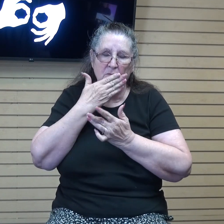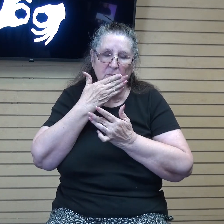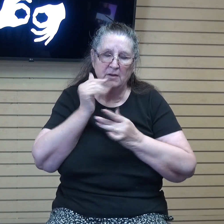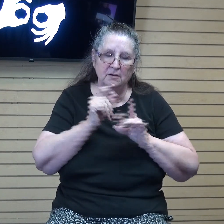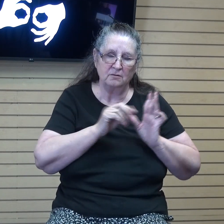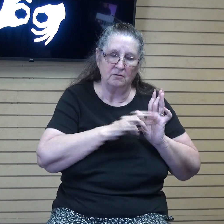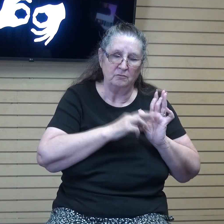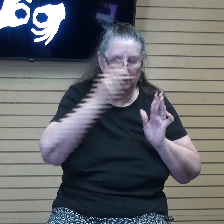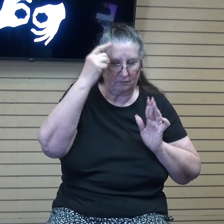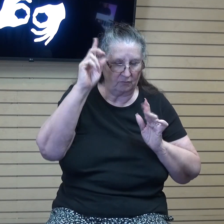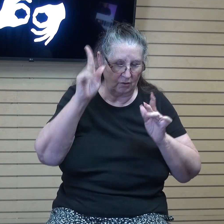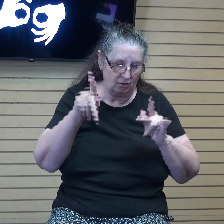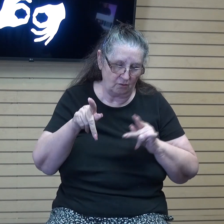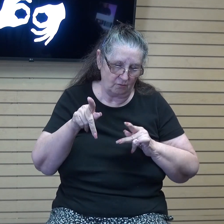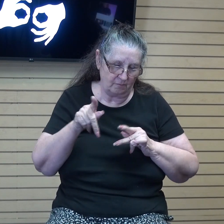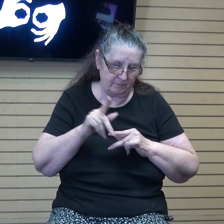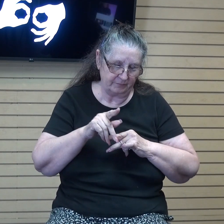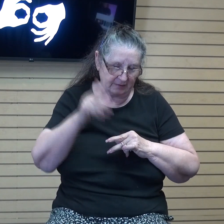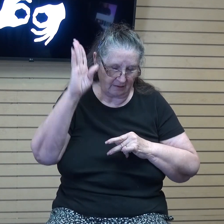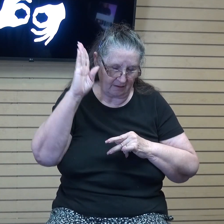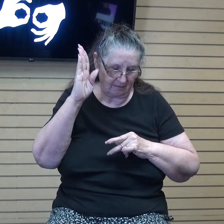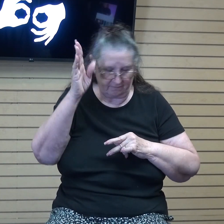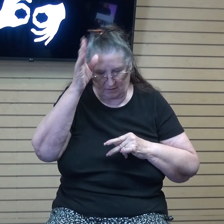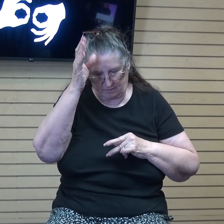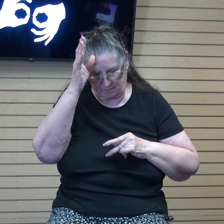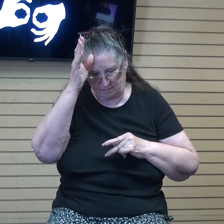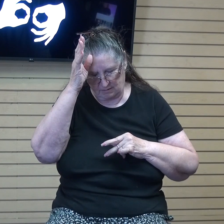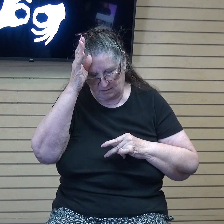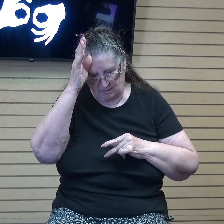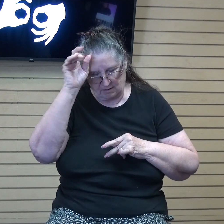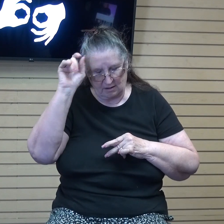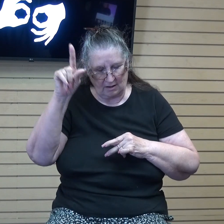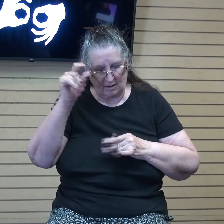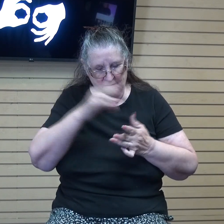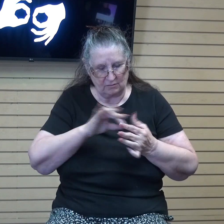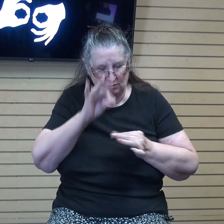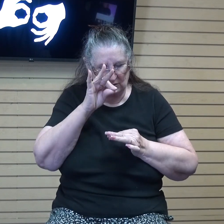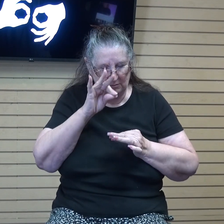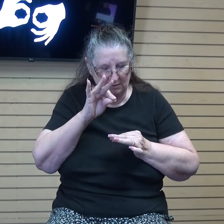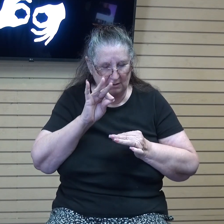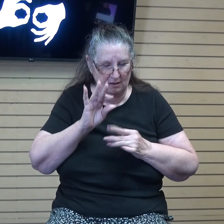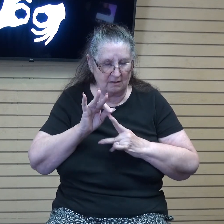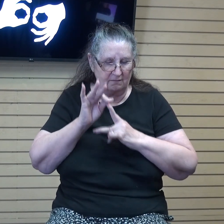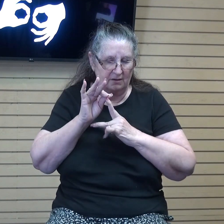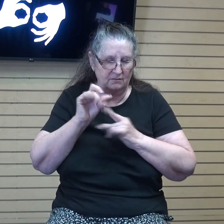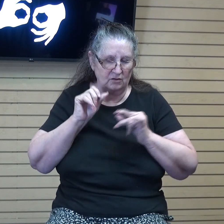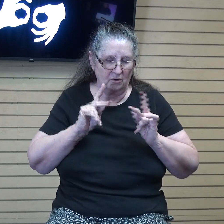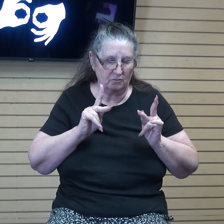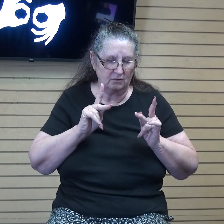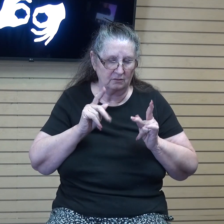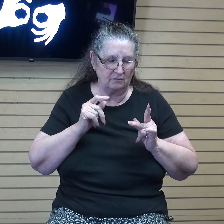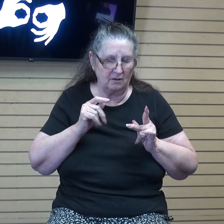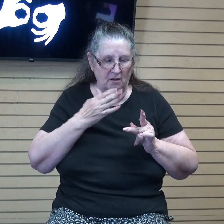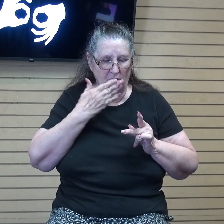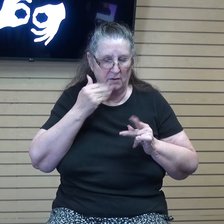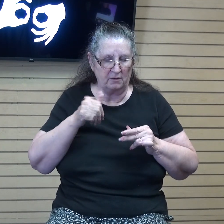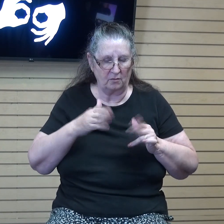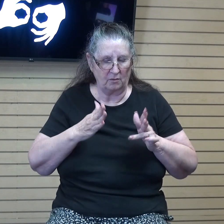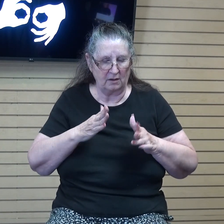God. So we just ask that your Holy Spirit find those opportunities for us to find a better way to be anchored in Christ.